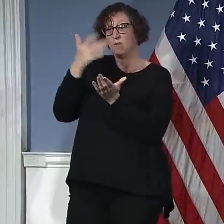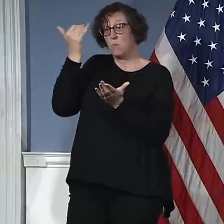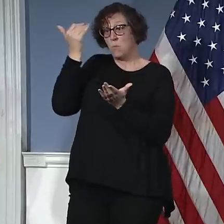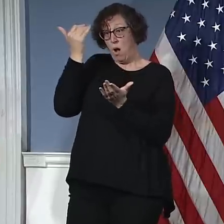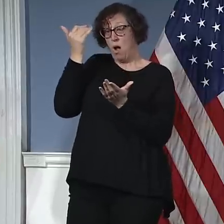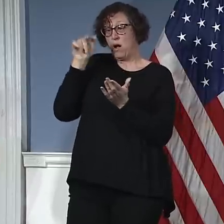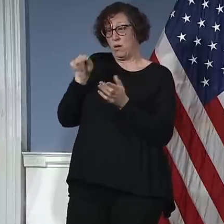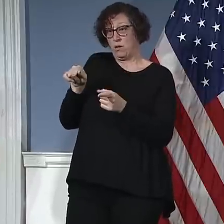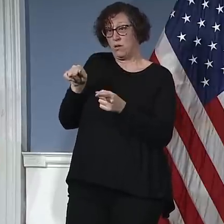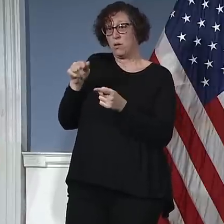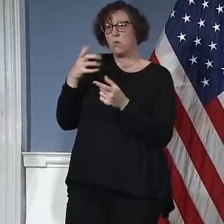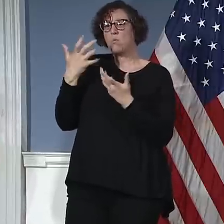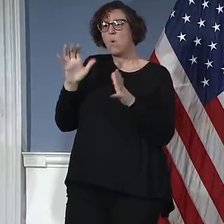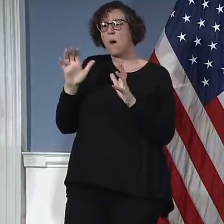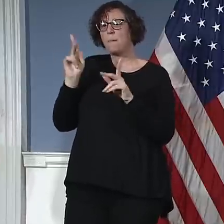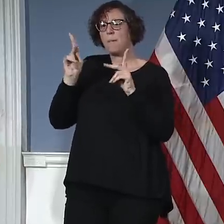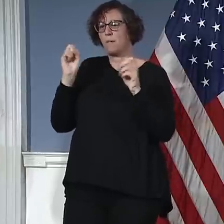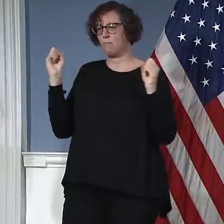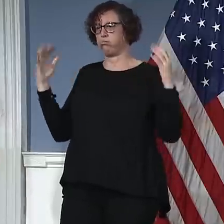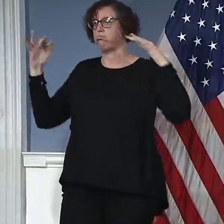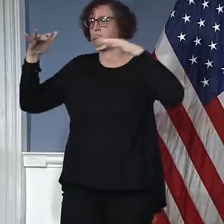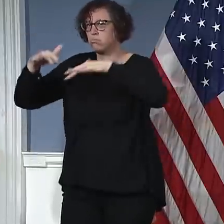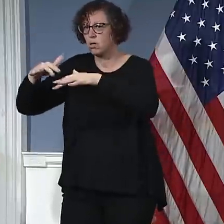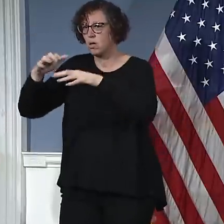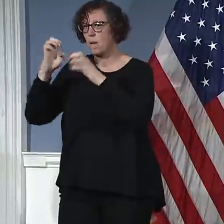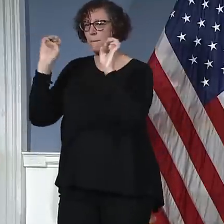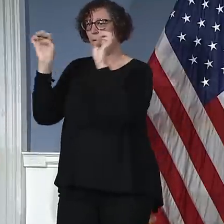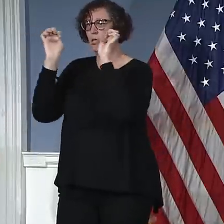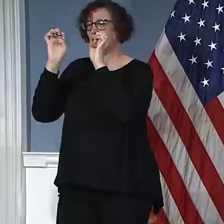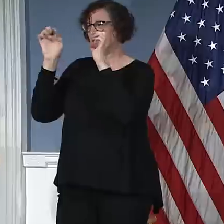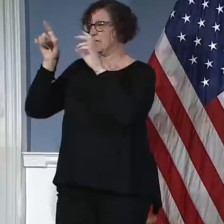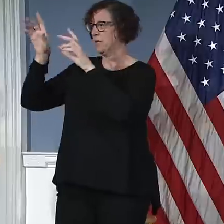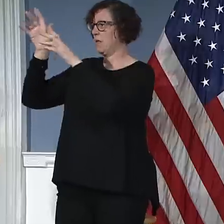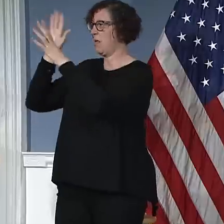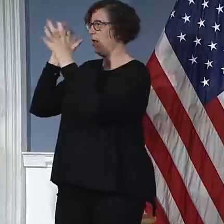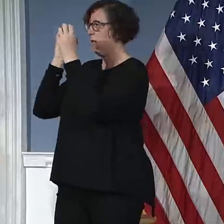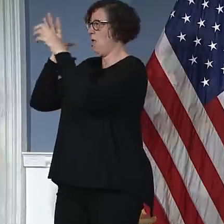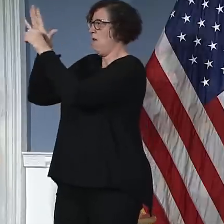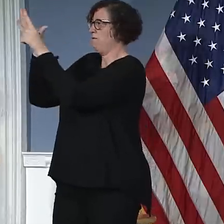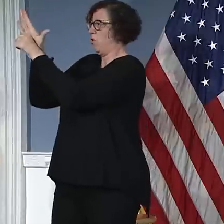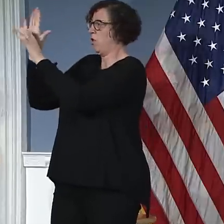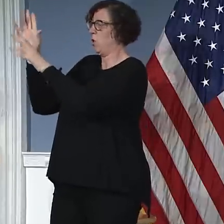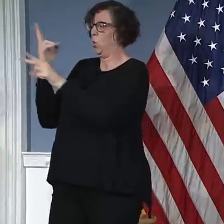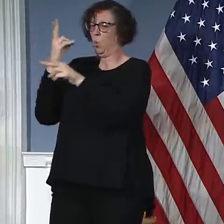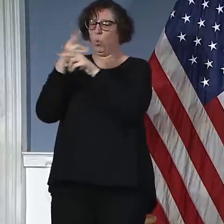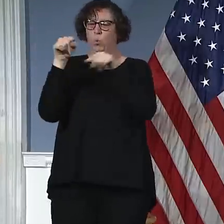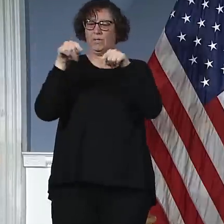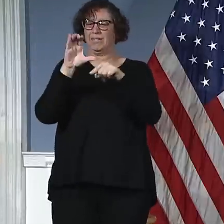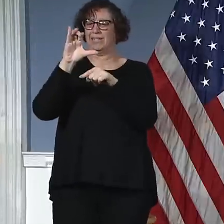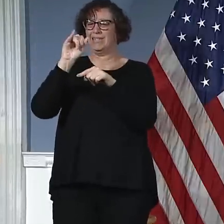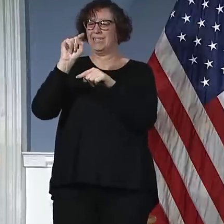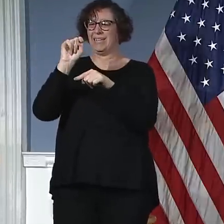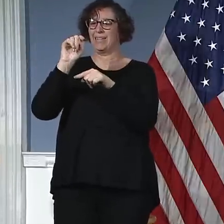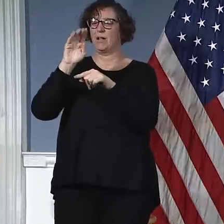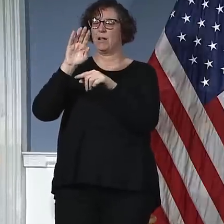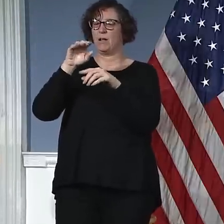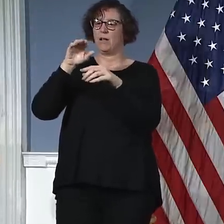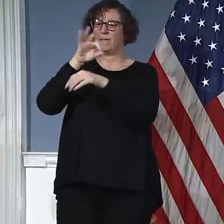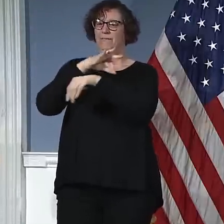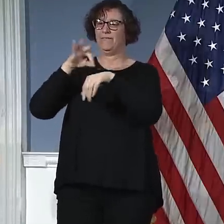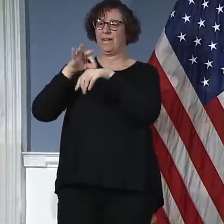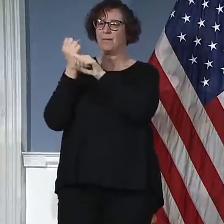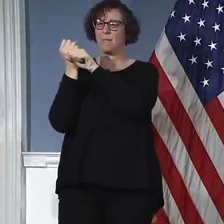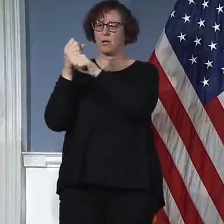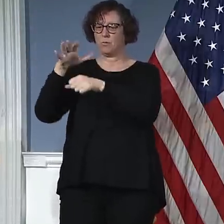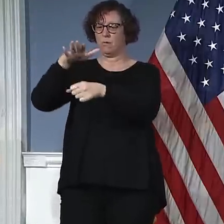where the adjustments are. But in terms of expanding hospital facilities and capacity, we're absolutely going